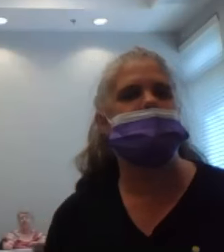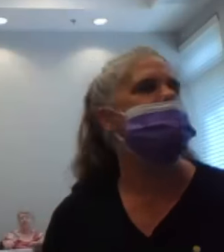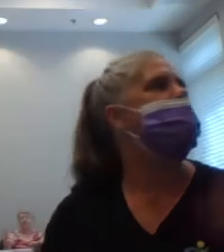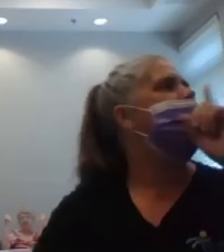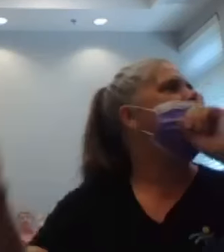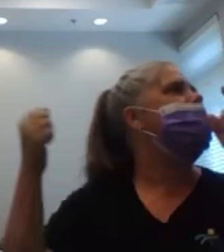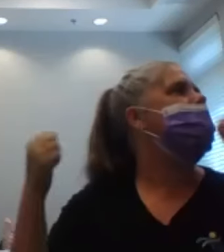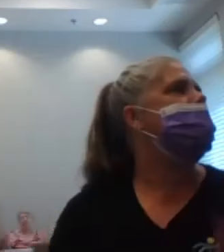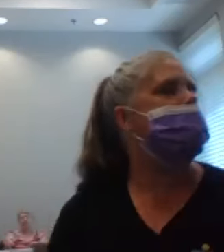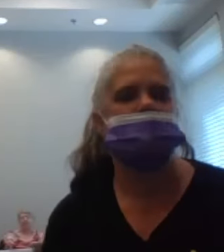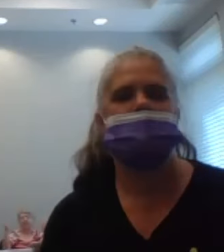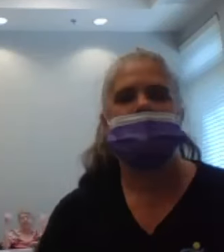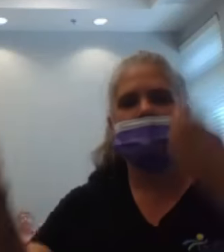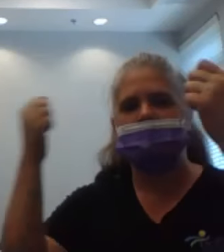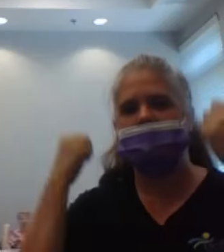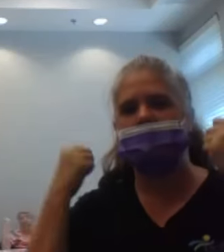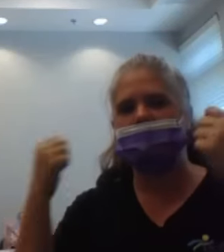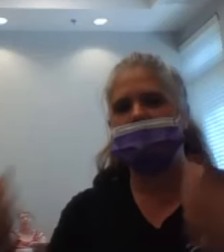16, 17,